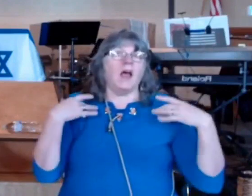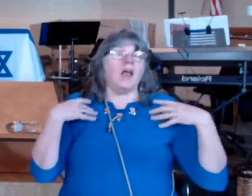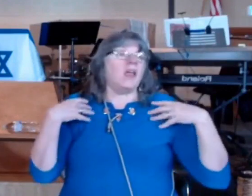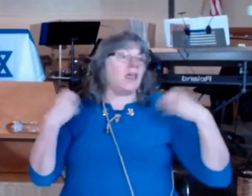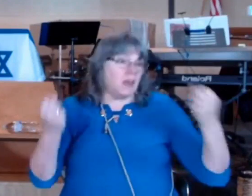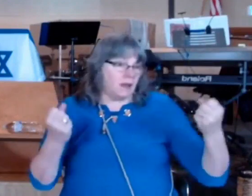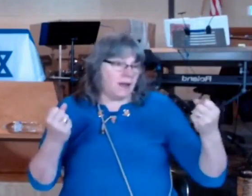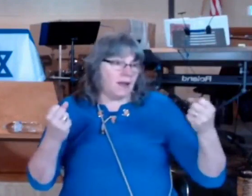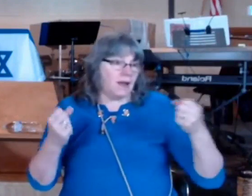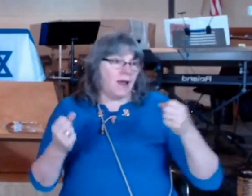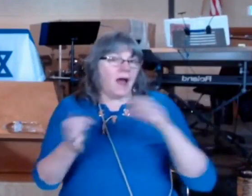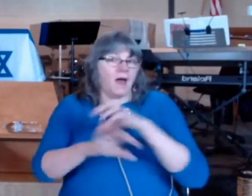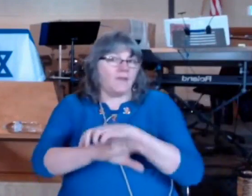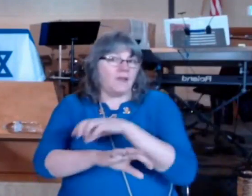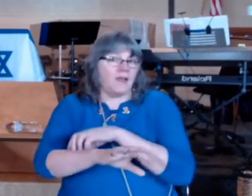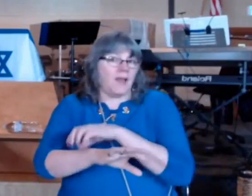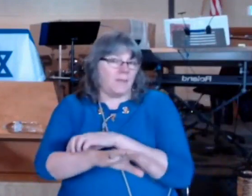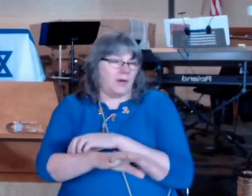the offering